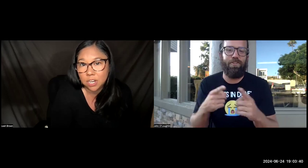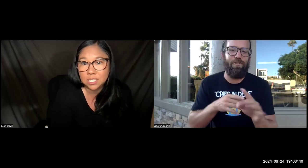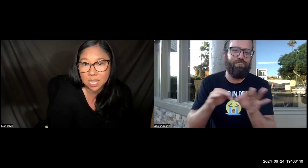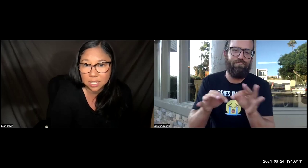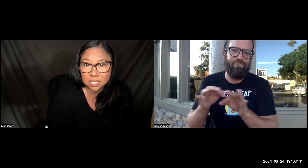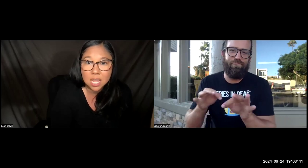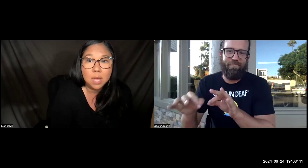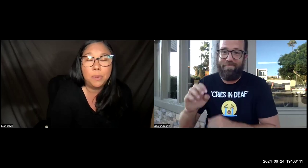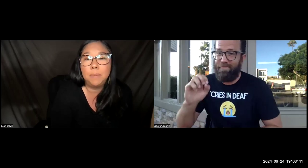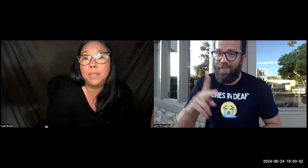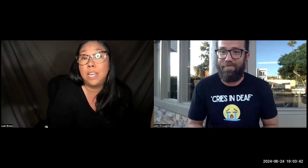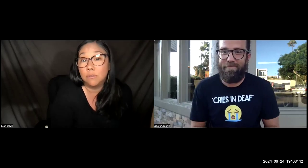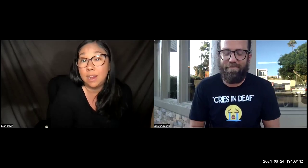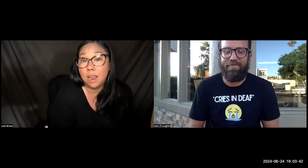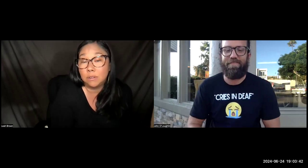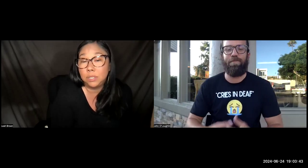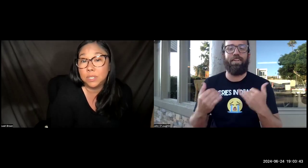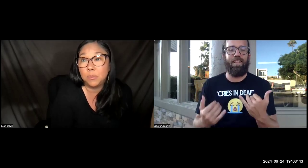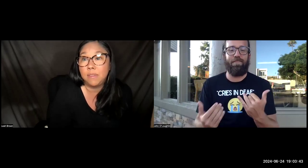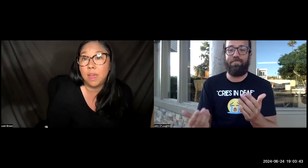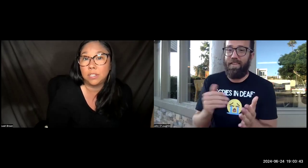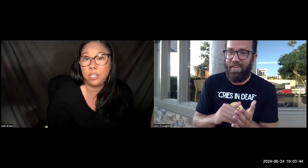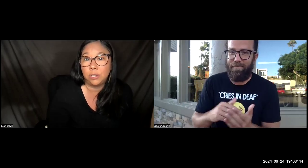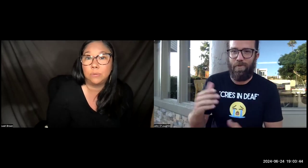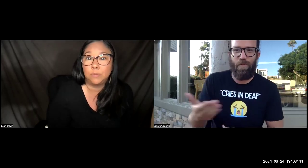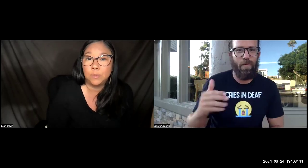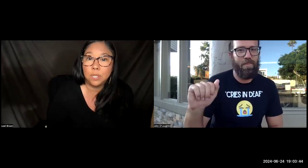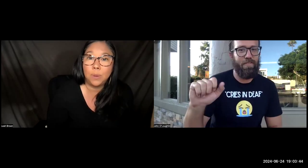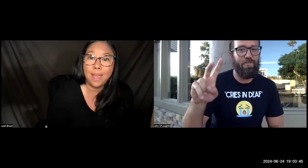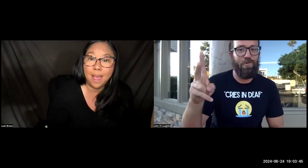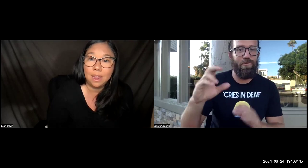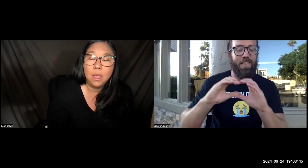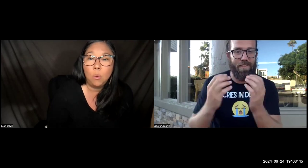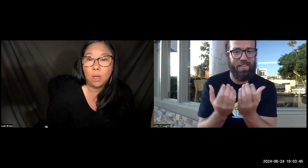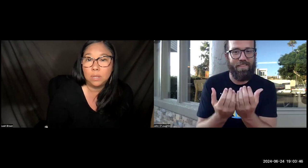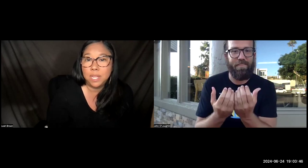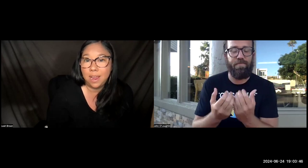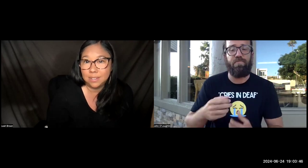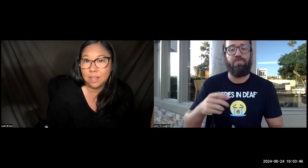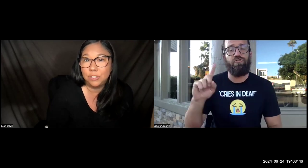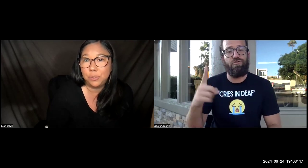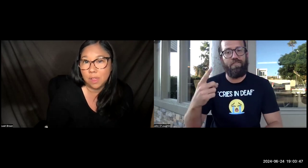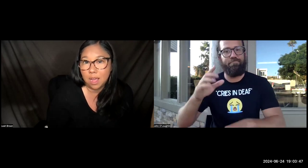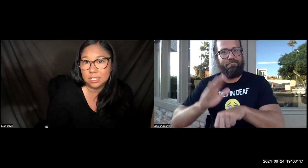various things, but I'm here right now to explain that to you. So again, welcome to ASL two class.